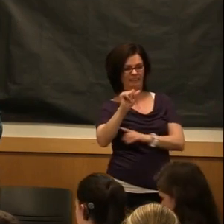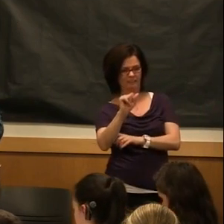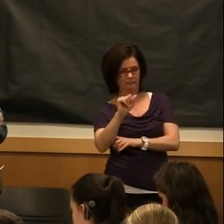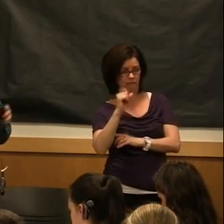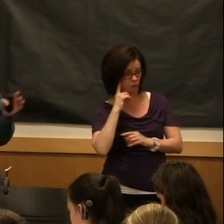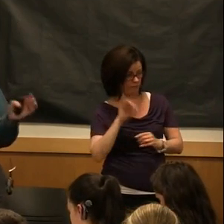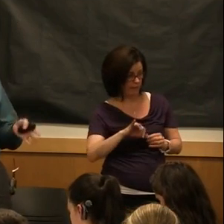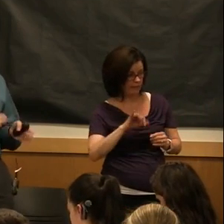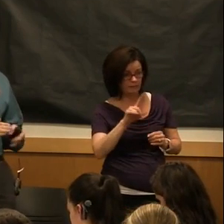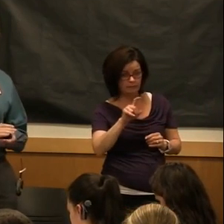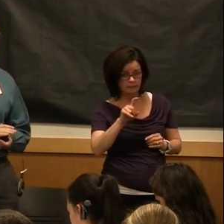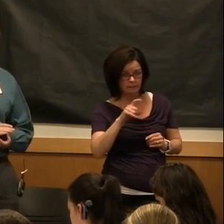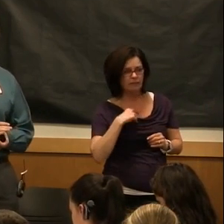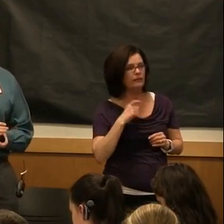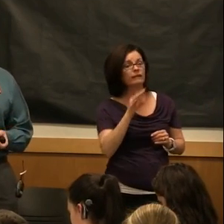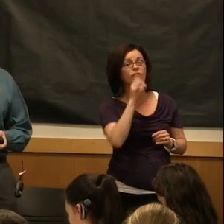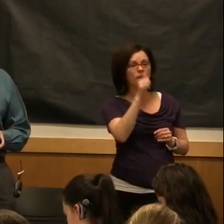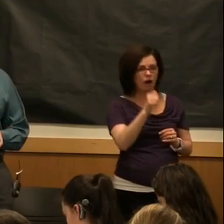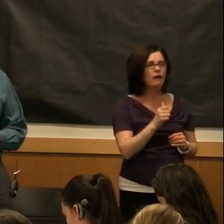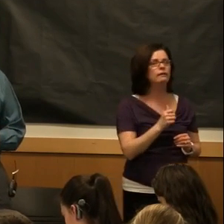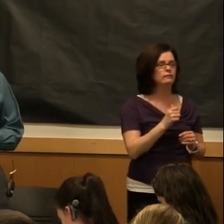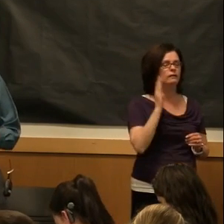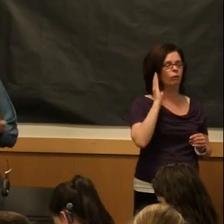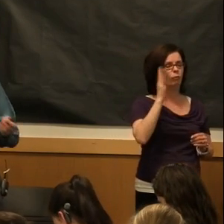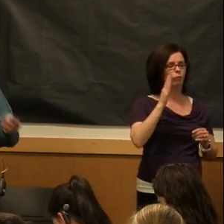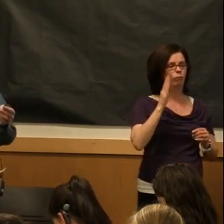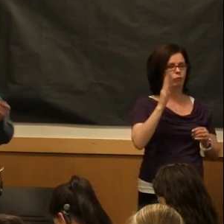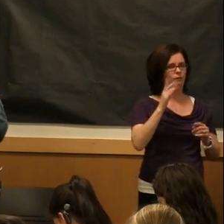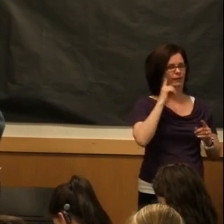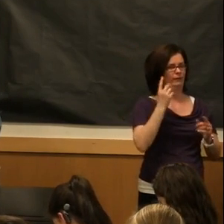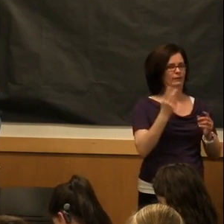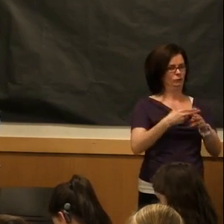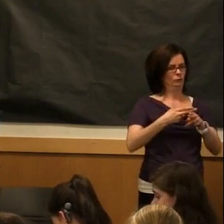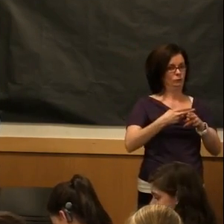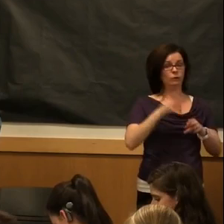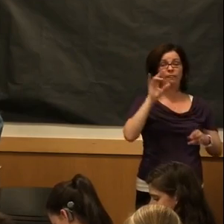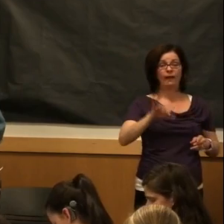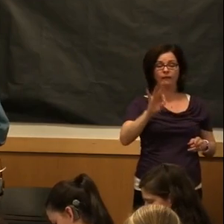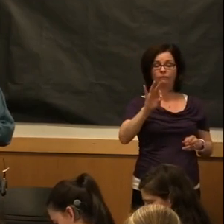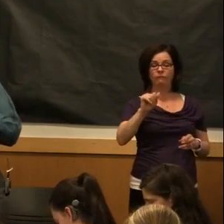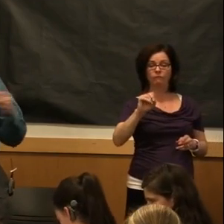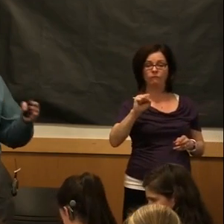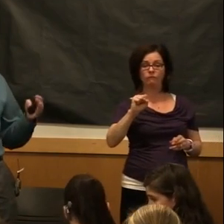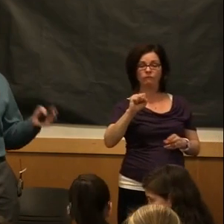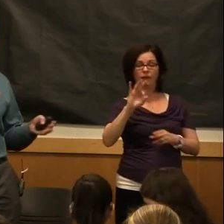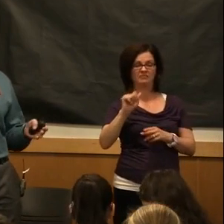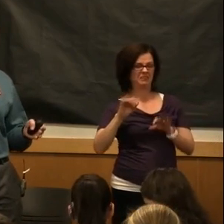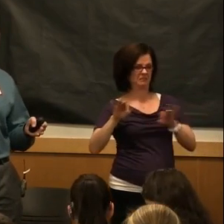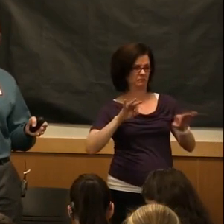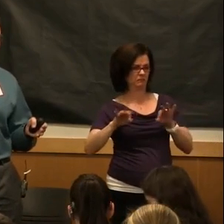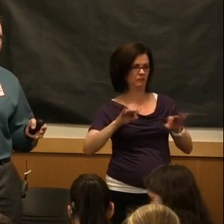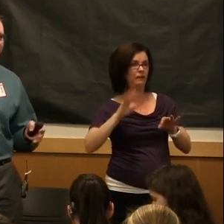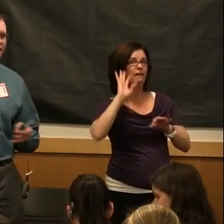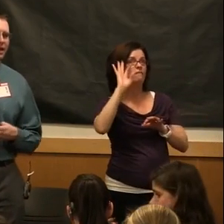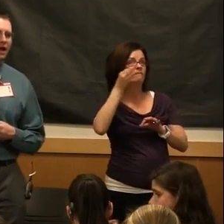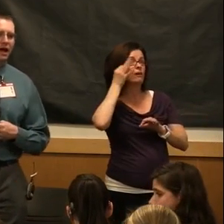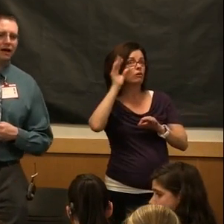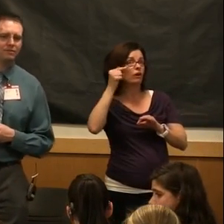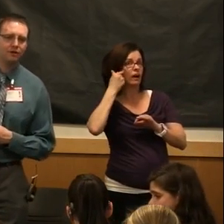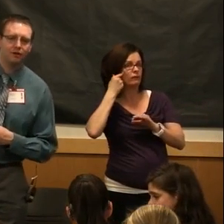And if you haven't, you will hear very soon. It's the federal government's way of helping you to pay for school.